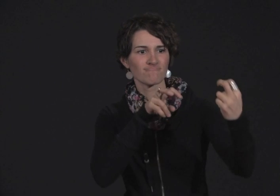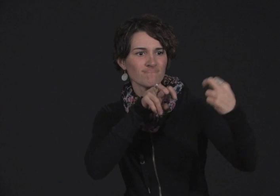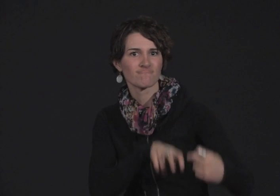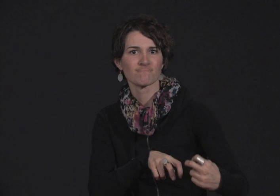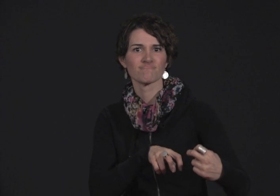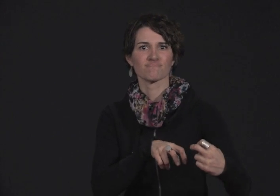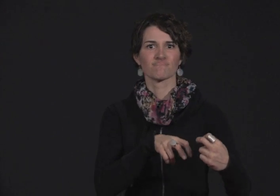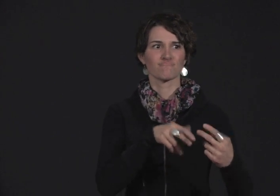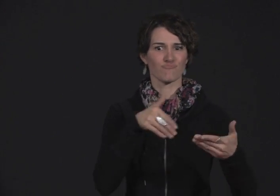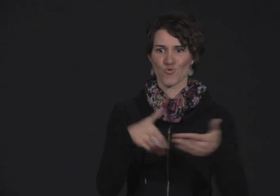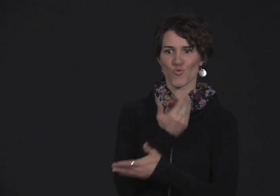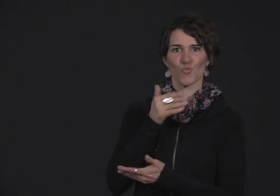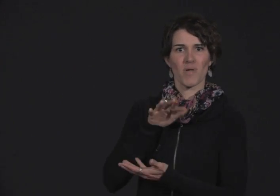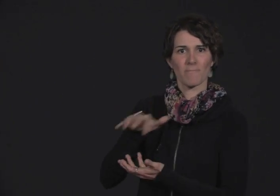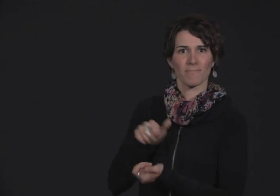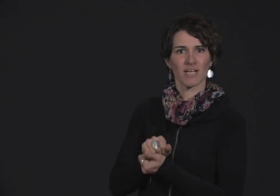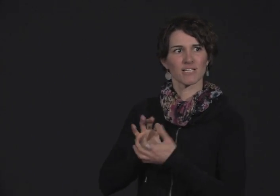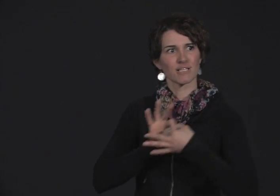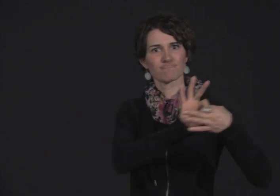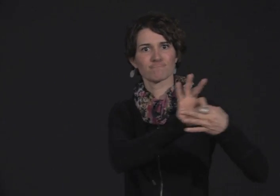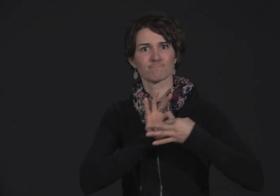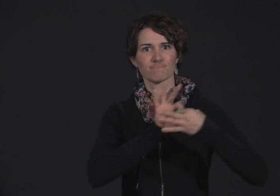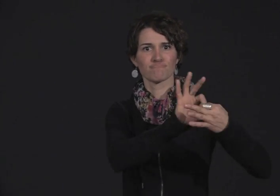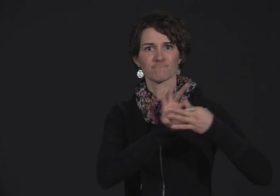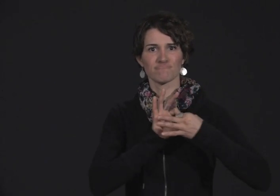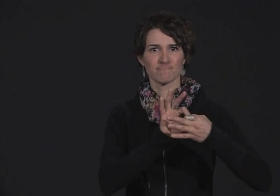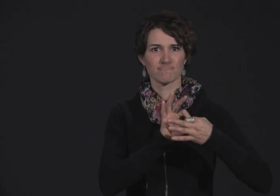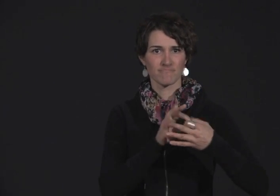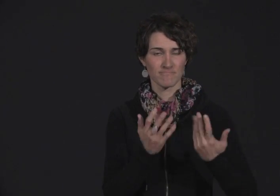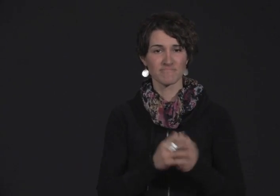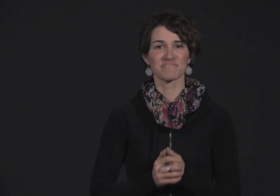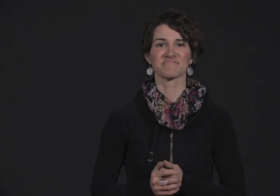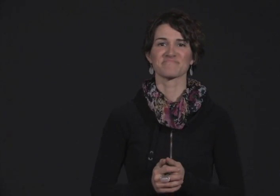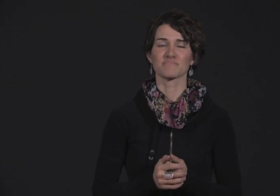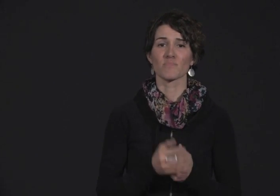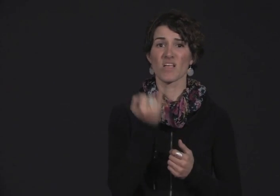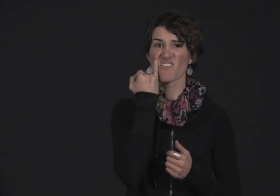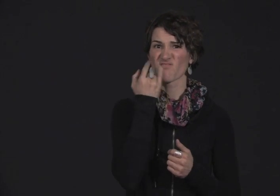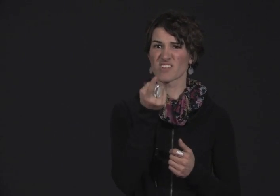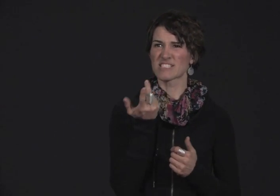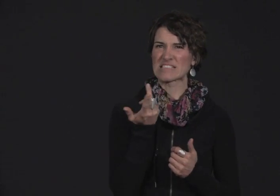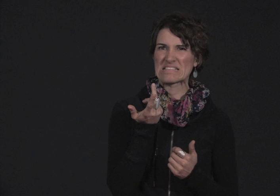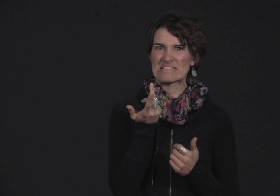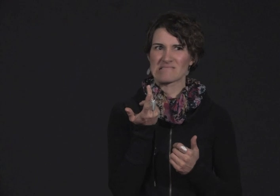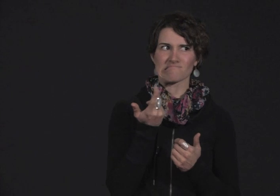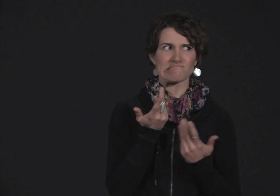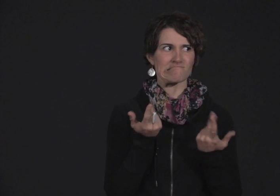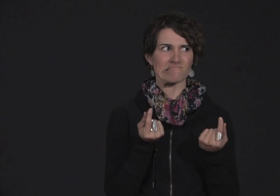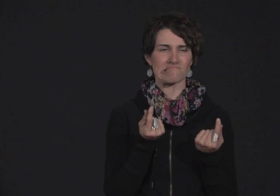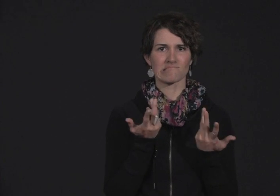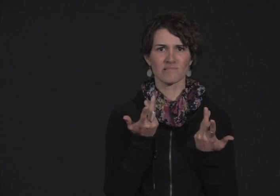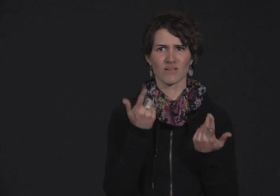your province. Sit down with that person as a new committee, and start building a relationship with that individual.